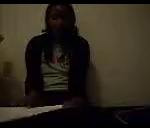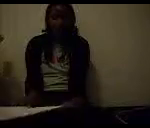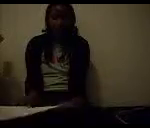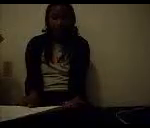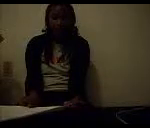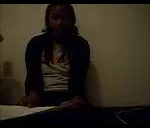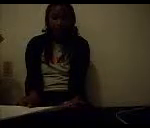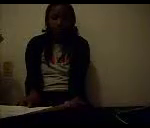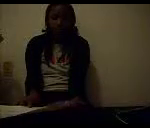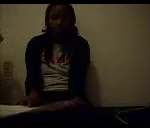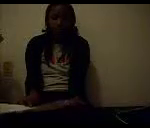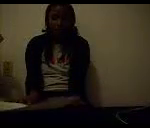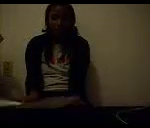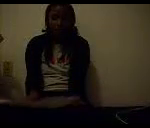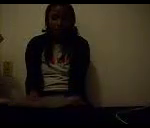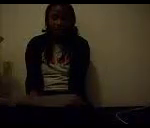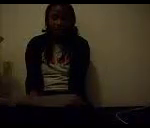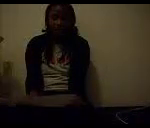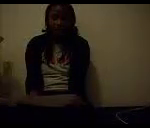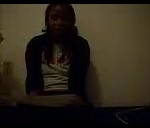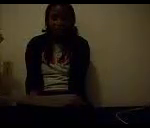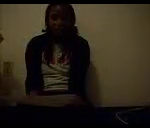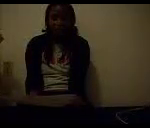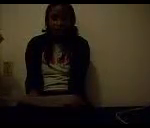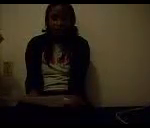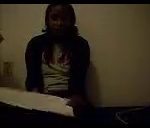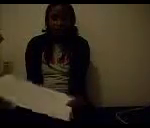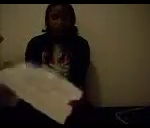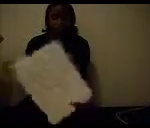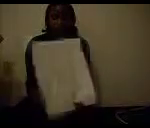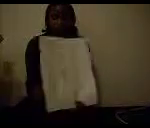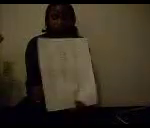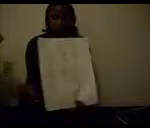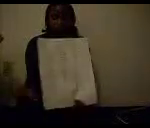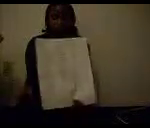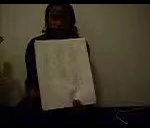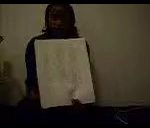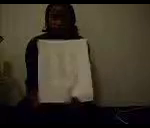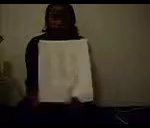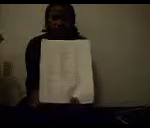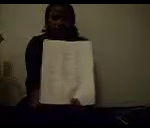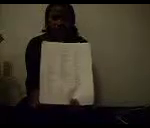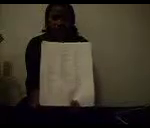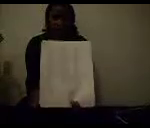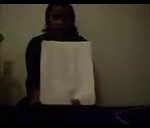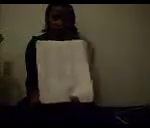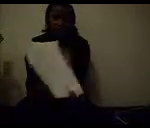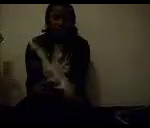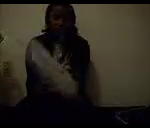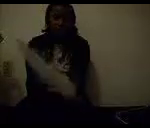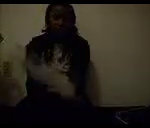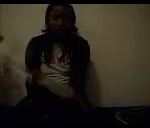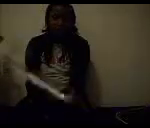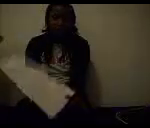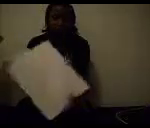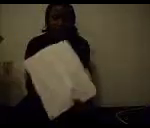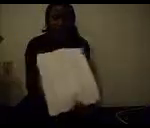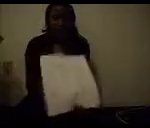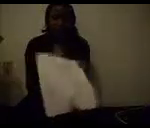So, if I have, if I don't remember a word, I'll just look, look at it in the chapter. But it's easier,